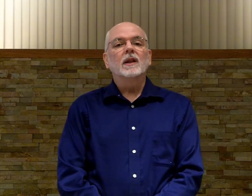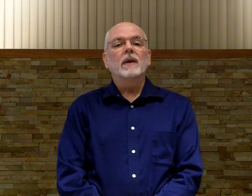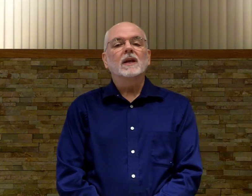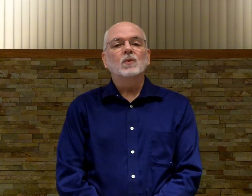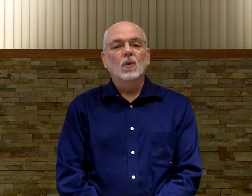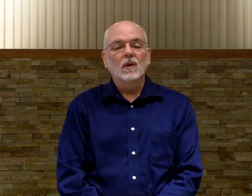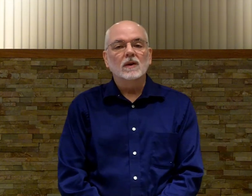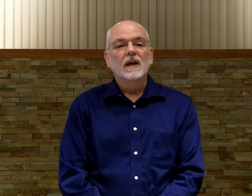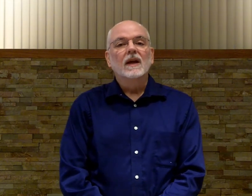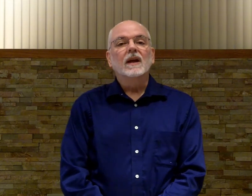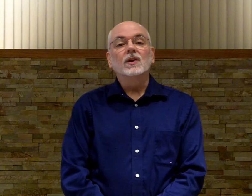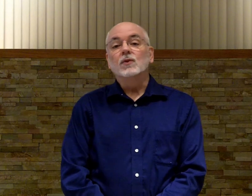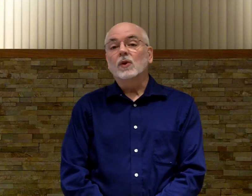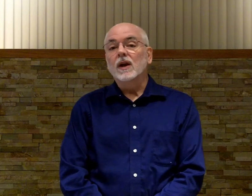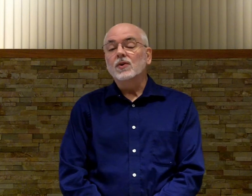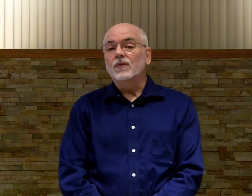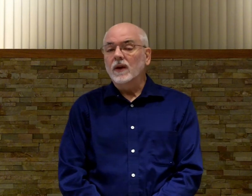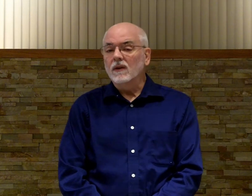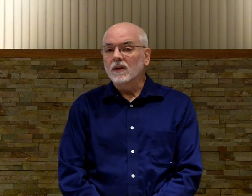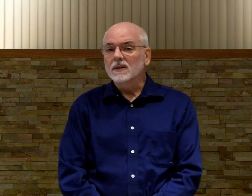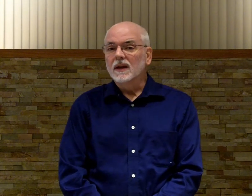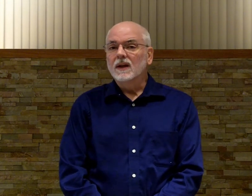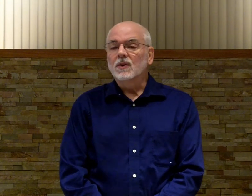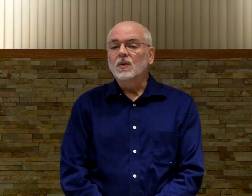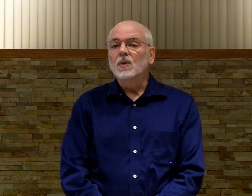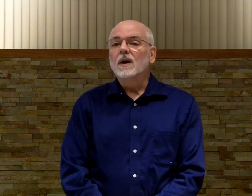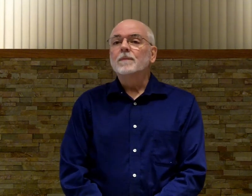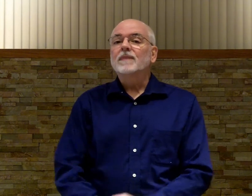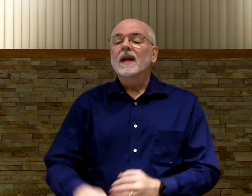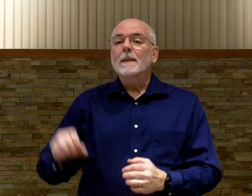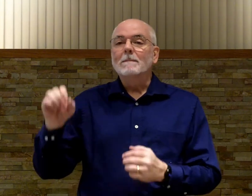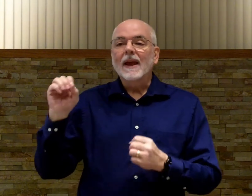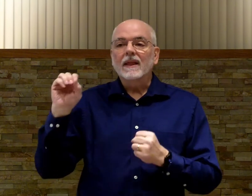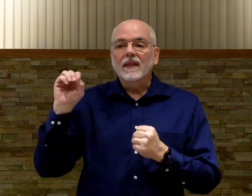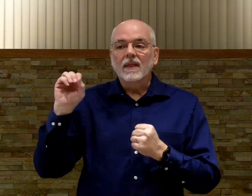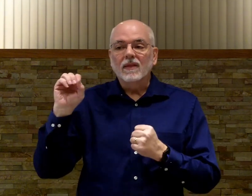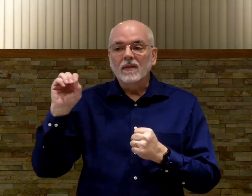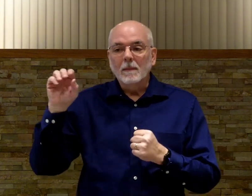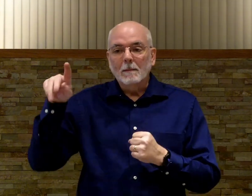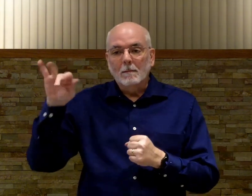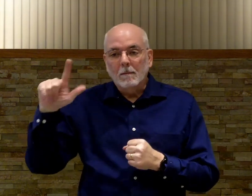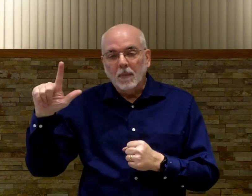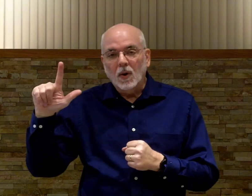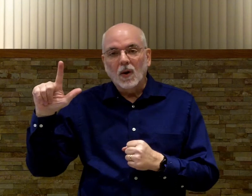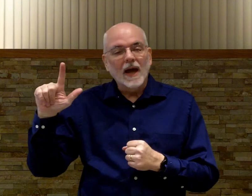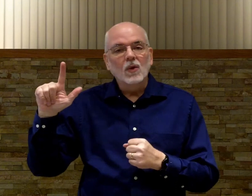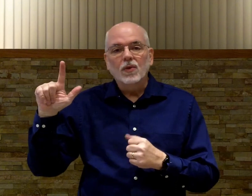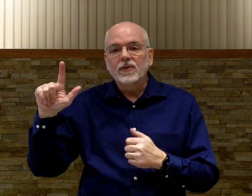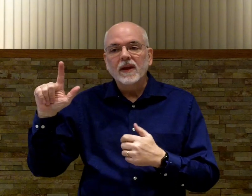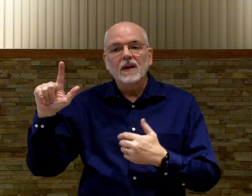them as words. And you've trained your fingers to make Paul. I don't think